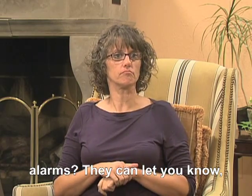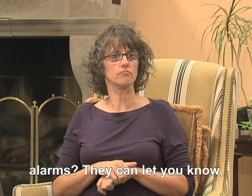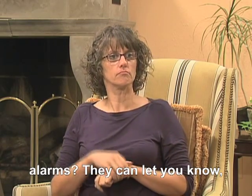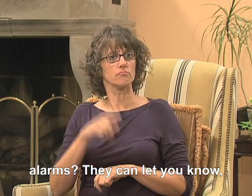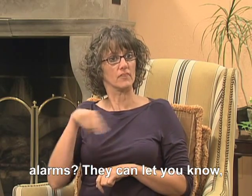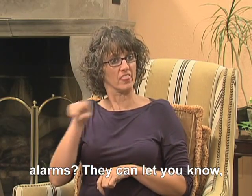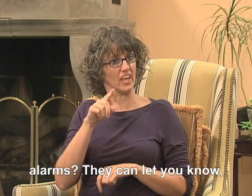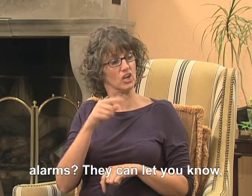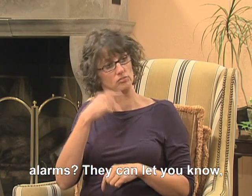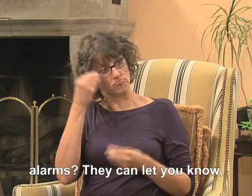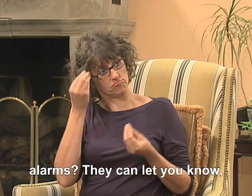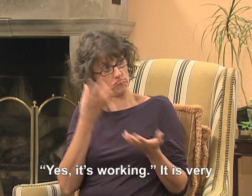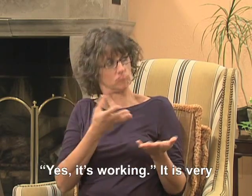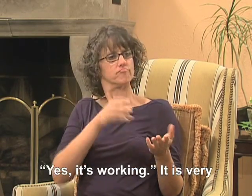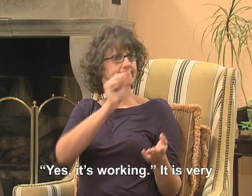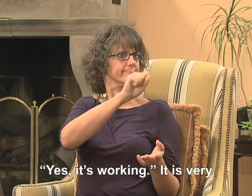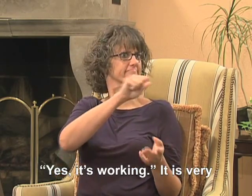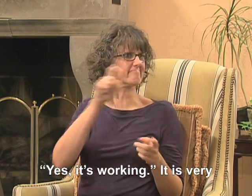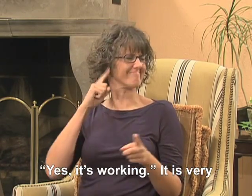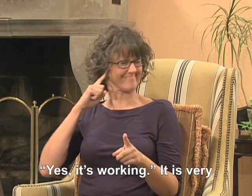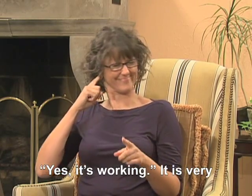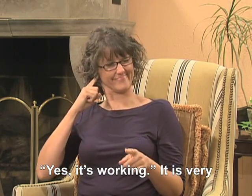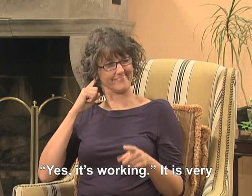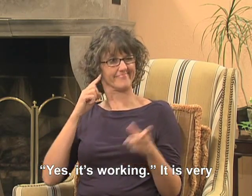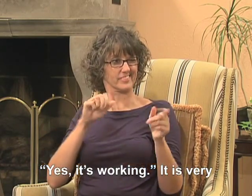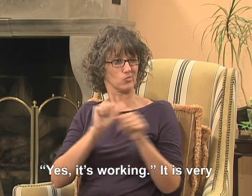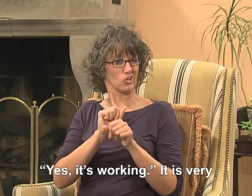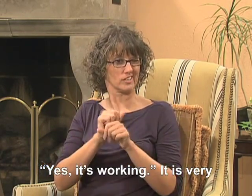They can let you know, yes, it's working.